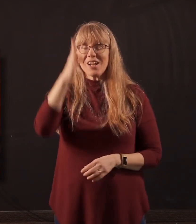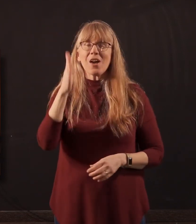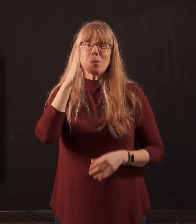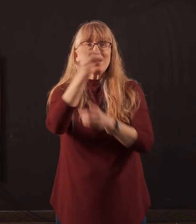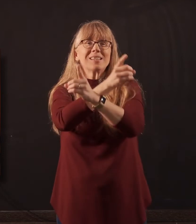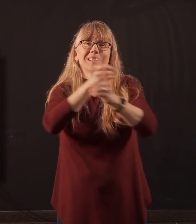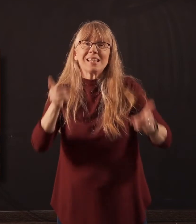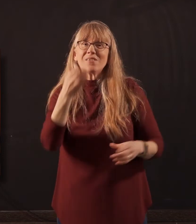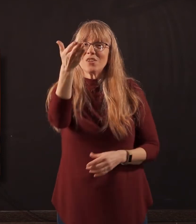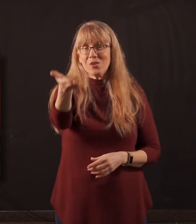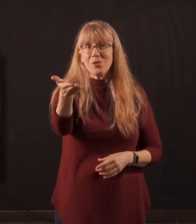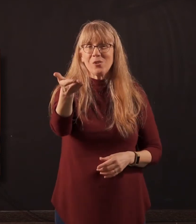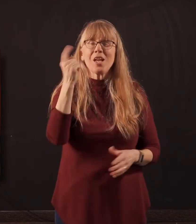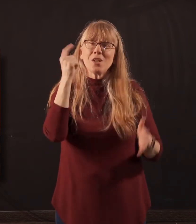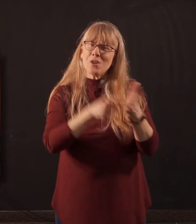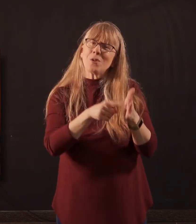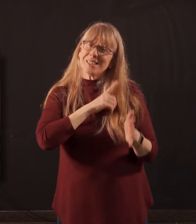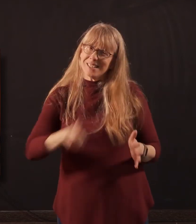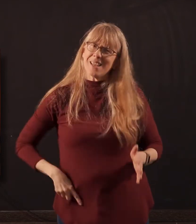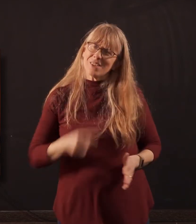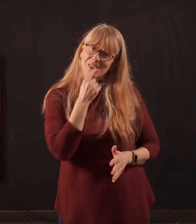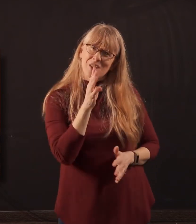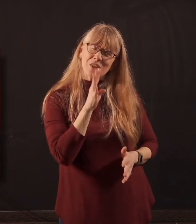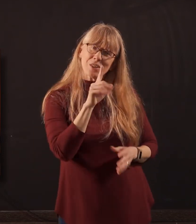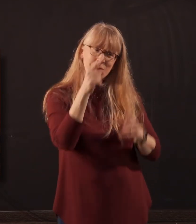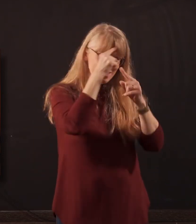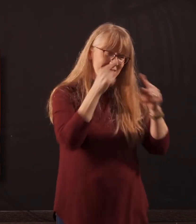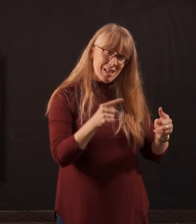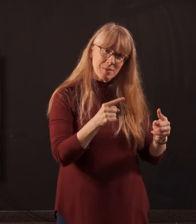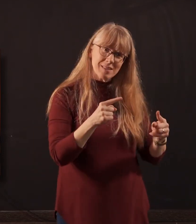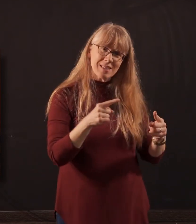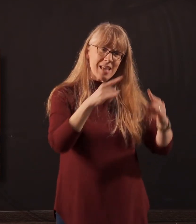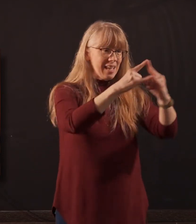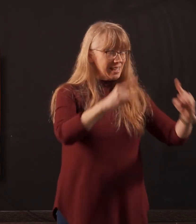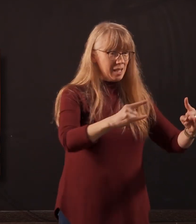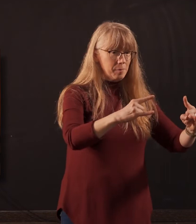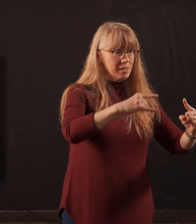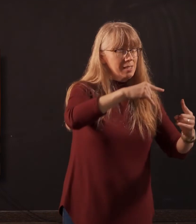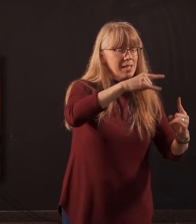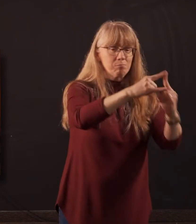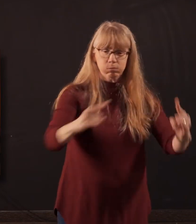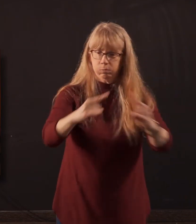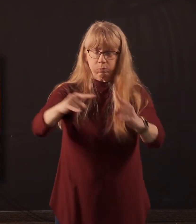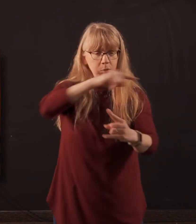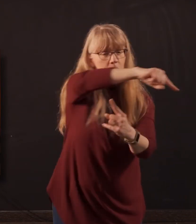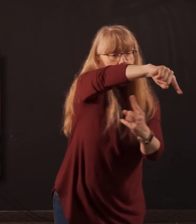you. Notice how David speaks of his enemies being encamped and they're surrounding him. And even though this is